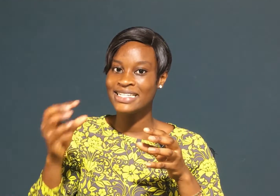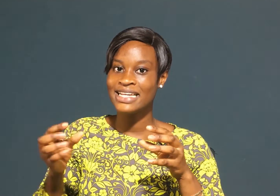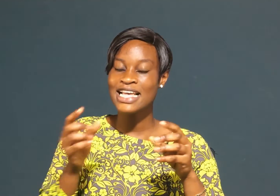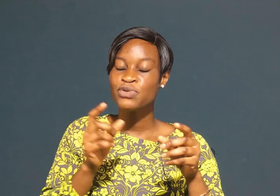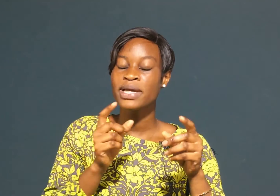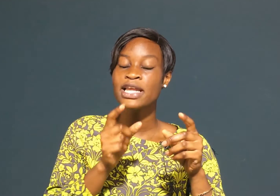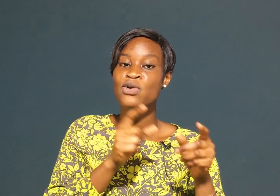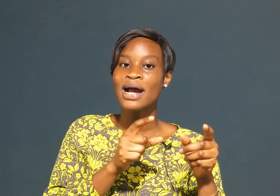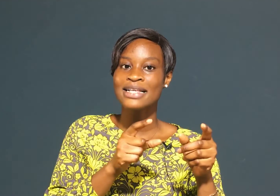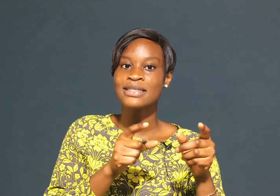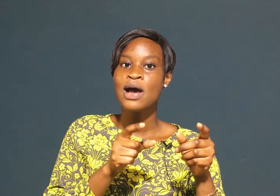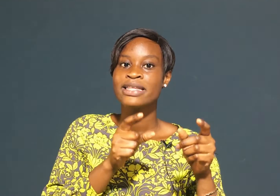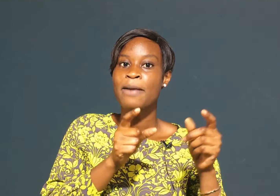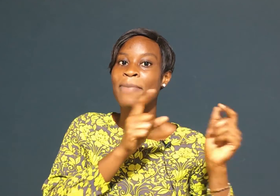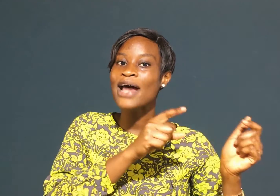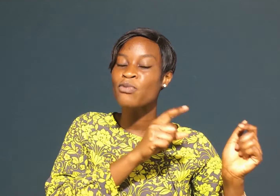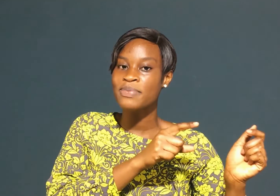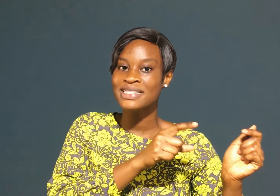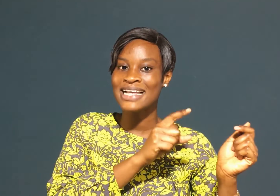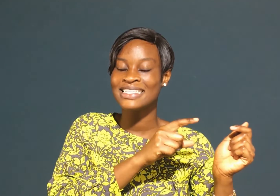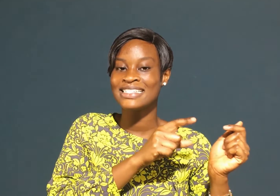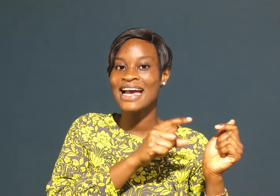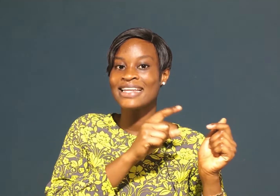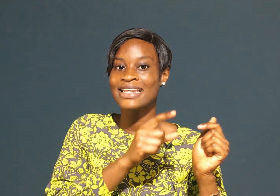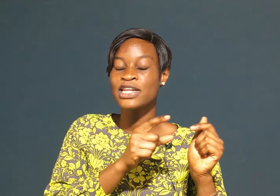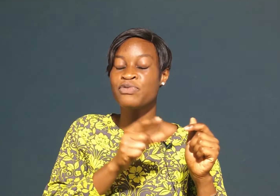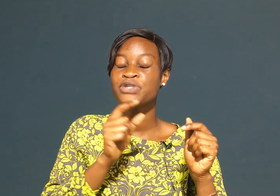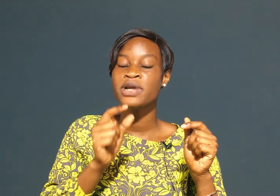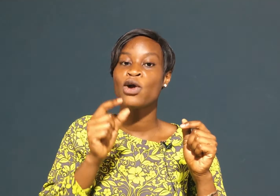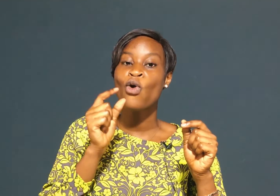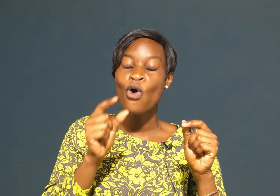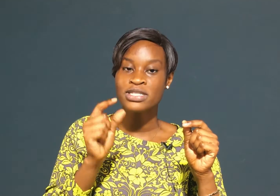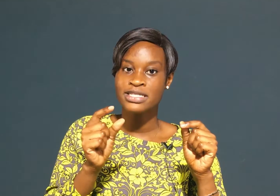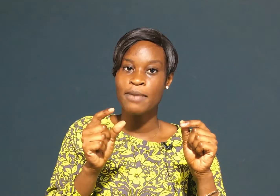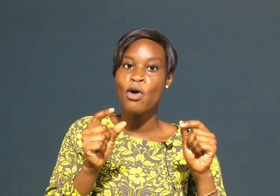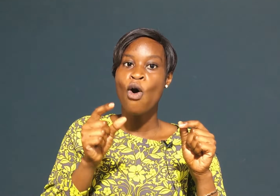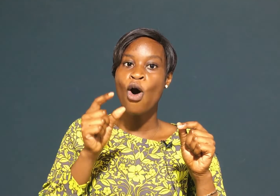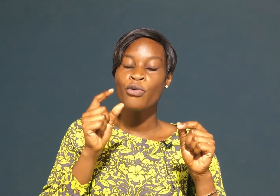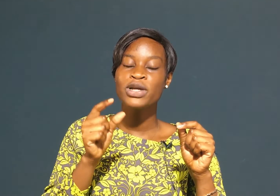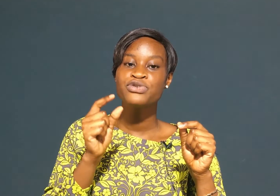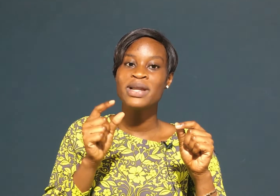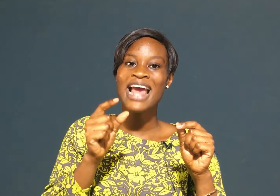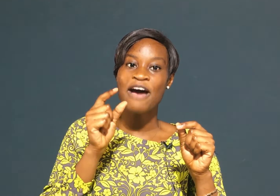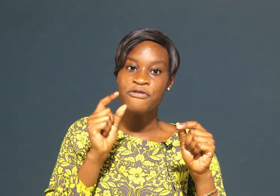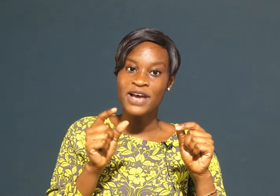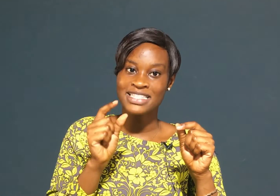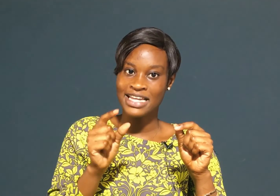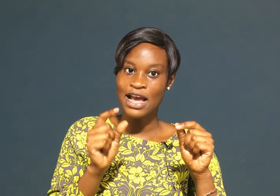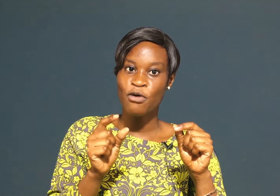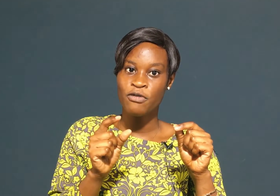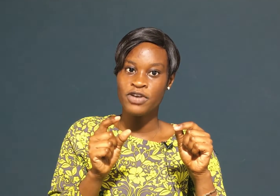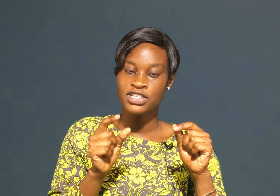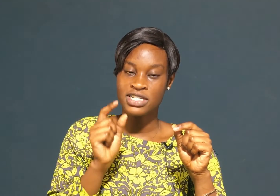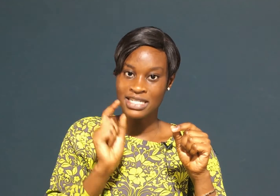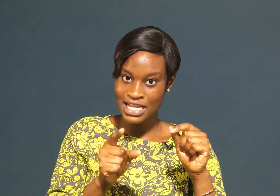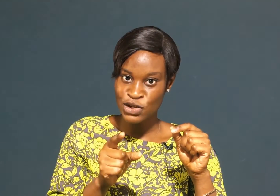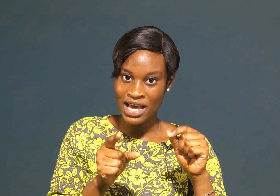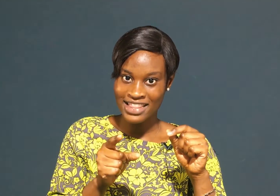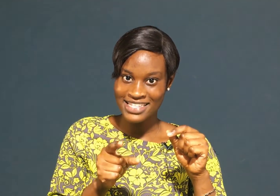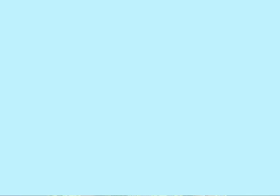did let's quickly look at the bad website design they did which really caused them or which really affected their conversions let's look at this